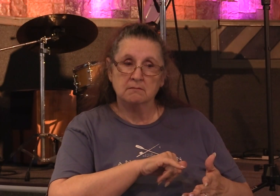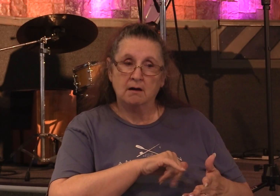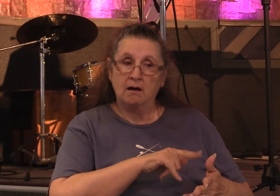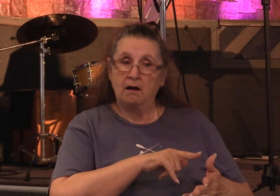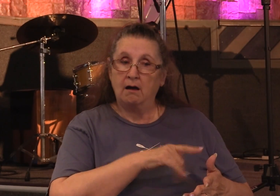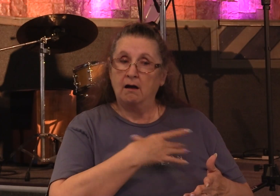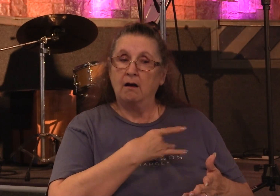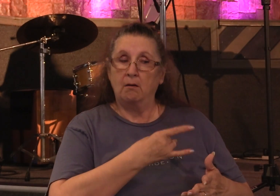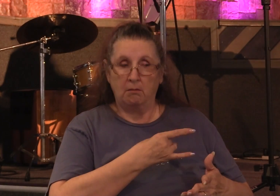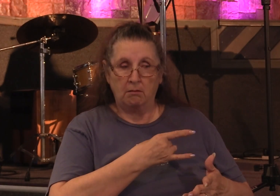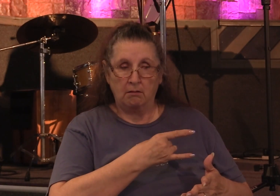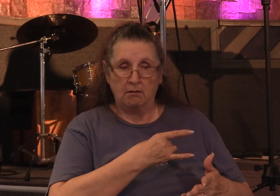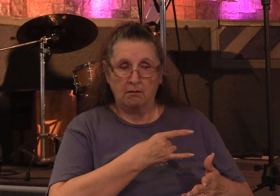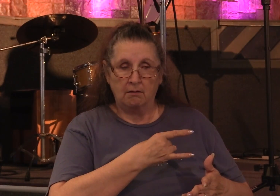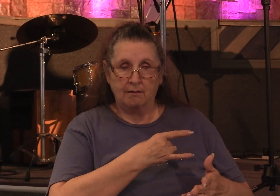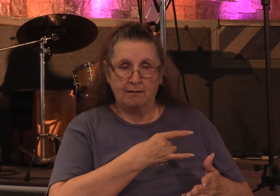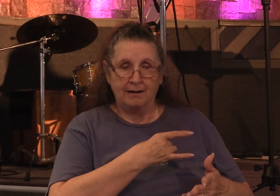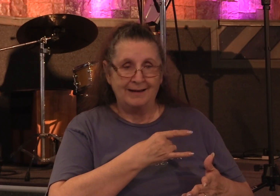that's not why Barnabas gave the money